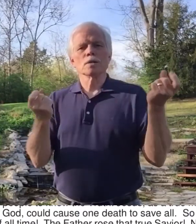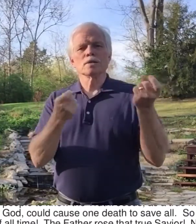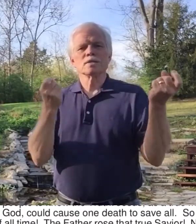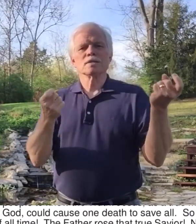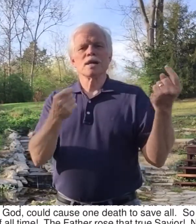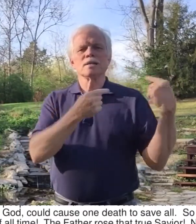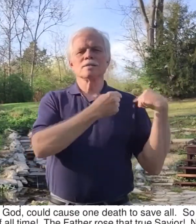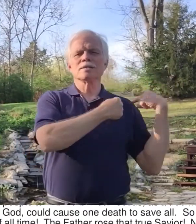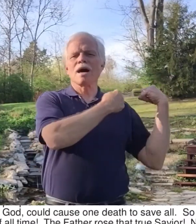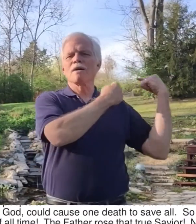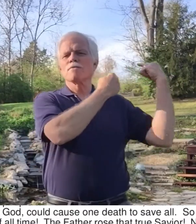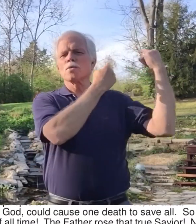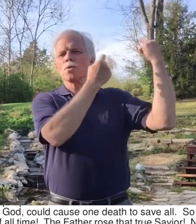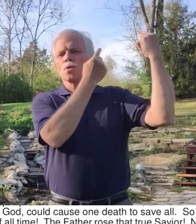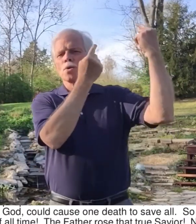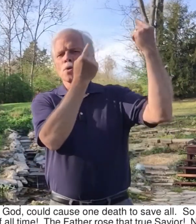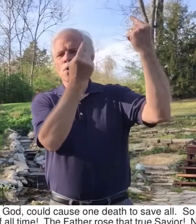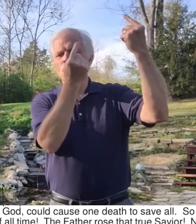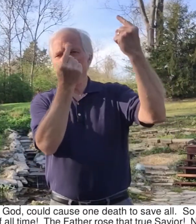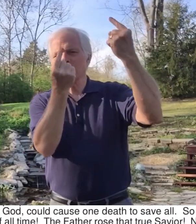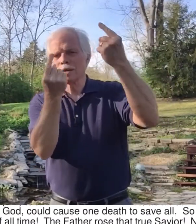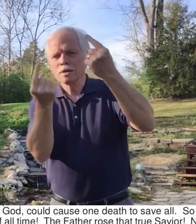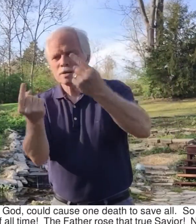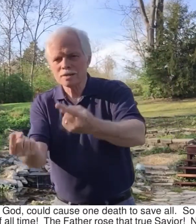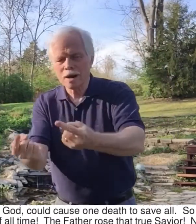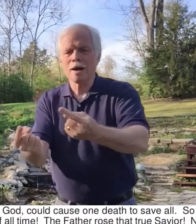sins of all time.